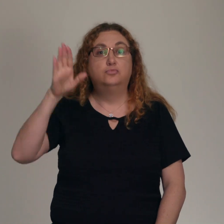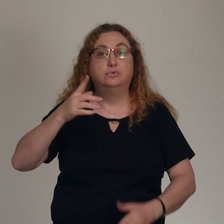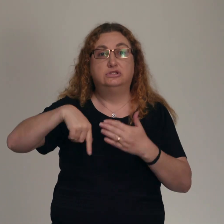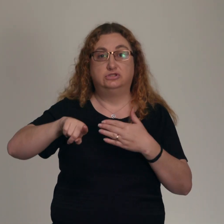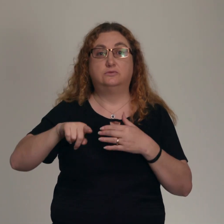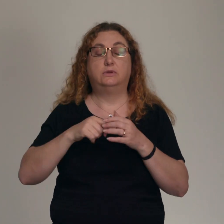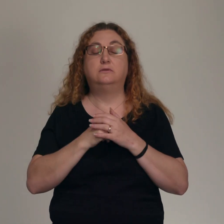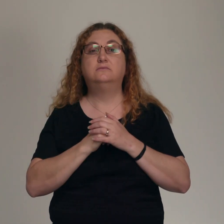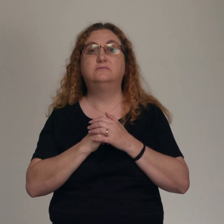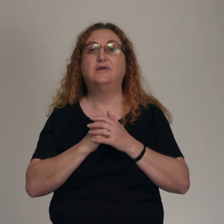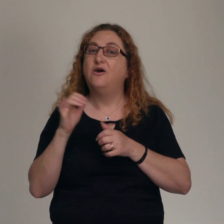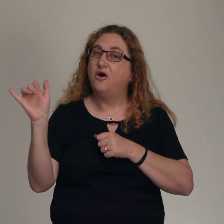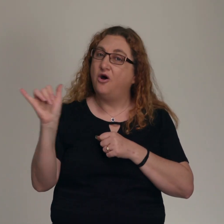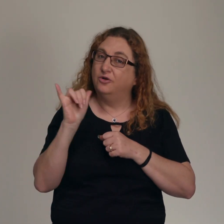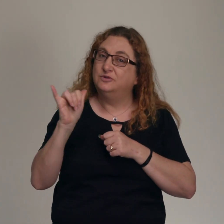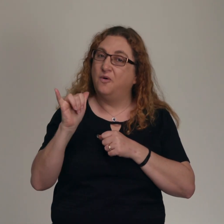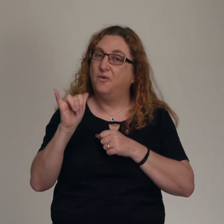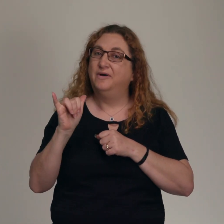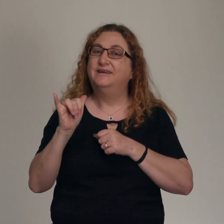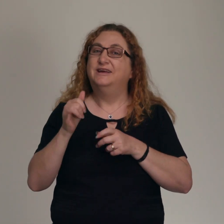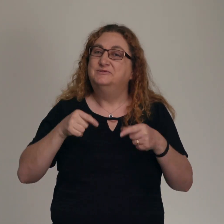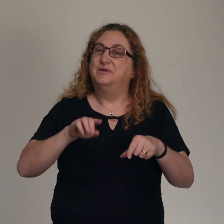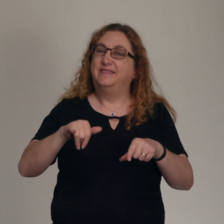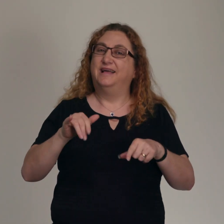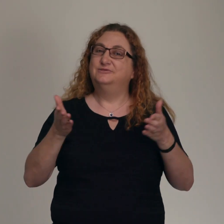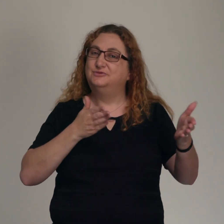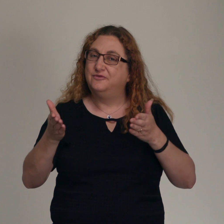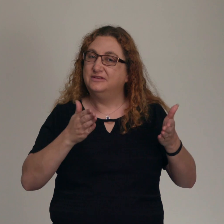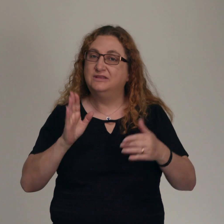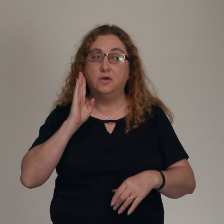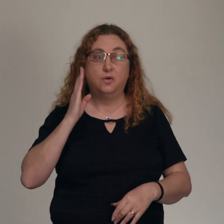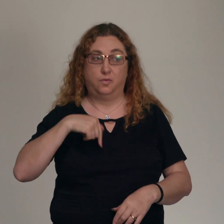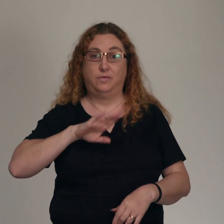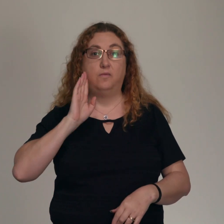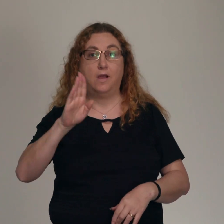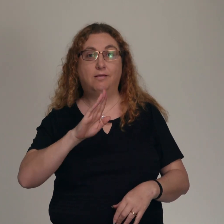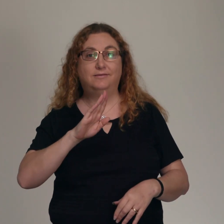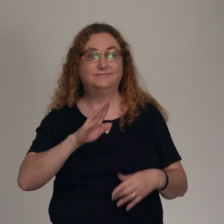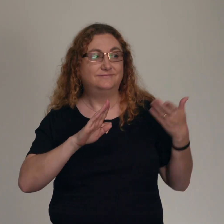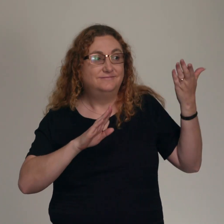during that service to get to know him personally. So make sure to tune in. Now let's join the music team and worship our Savior through song.